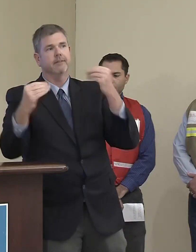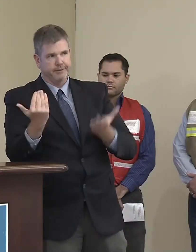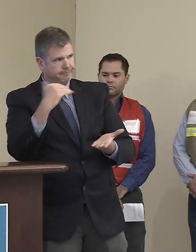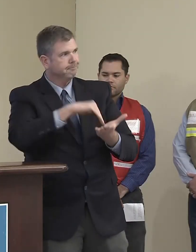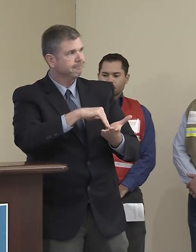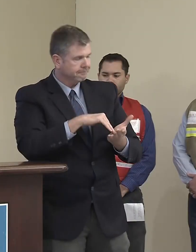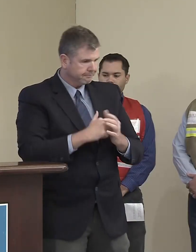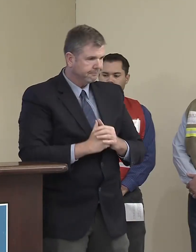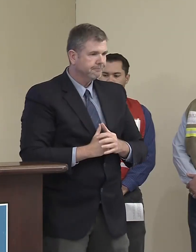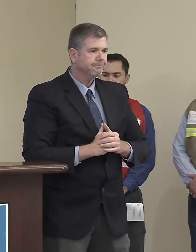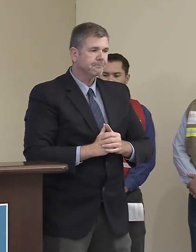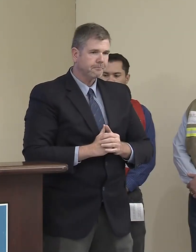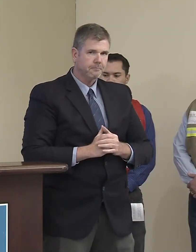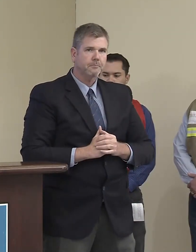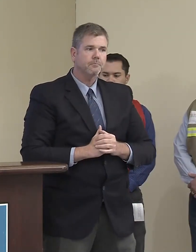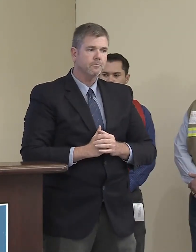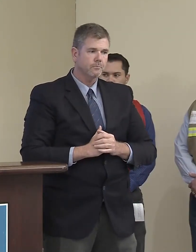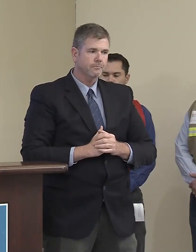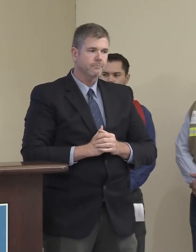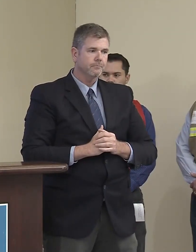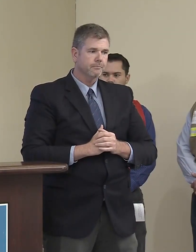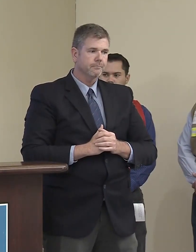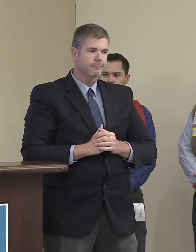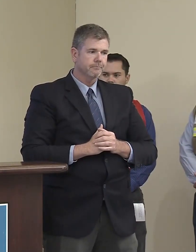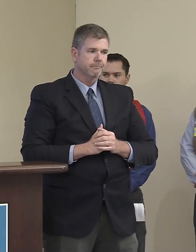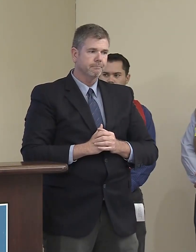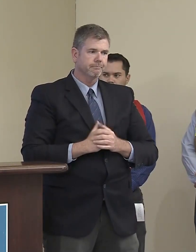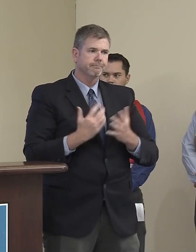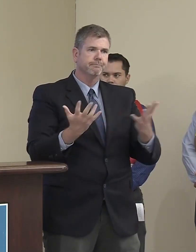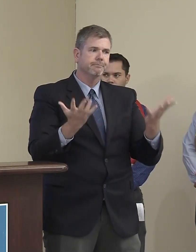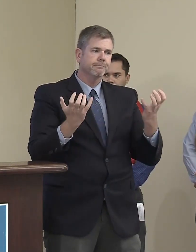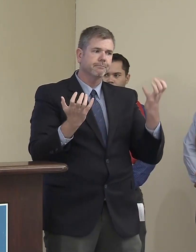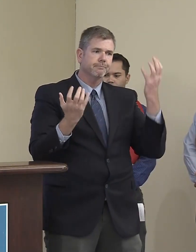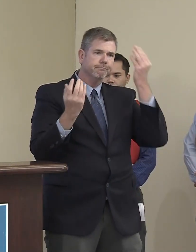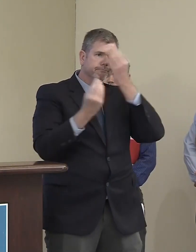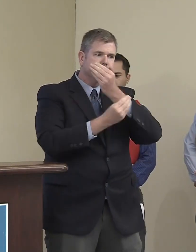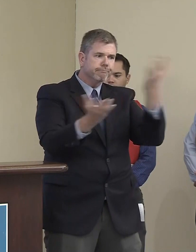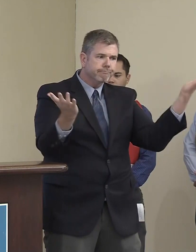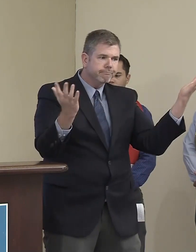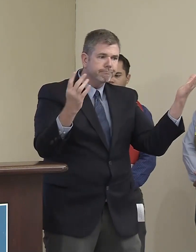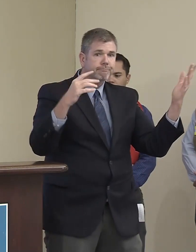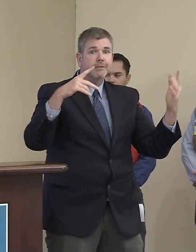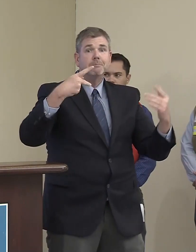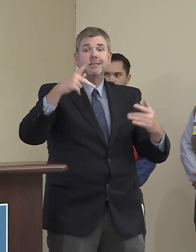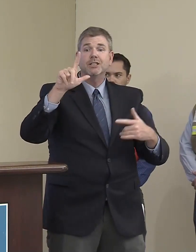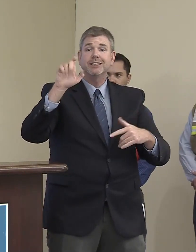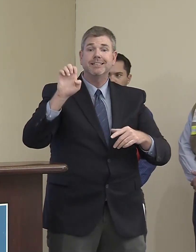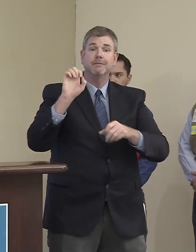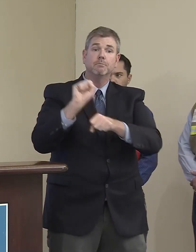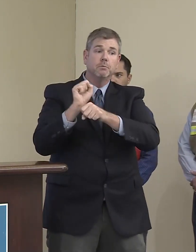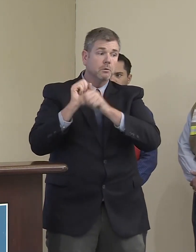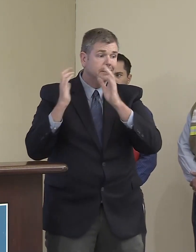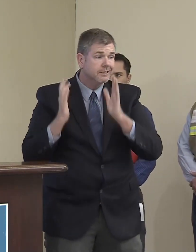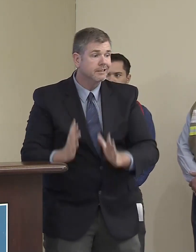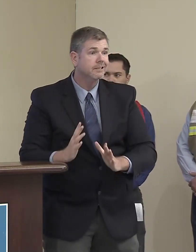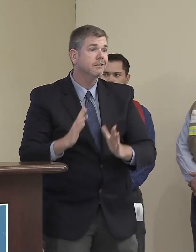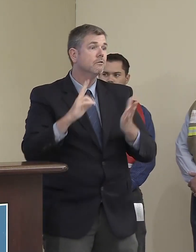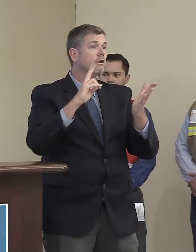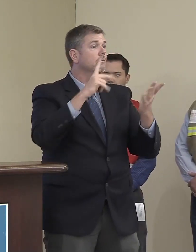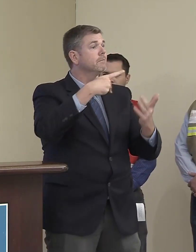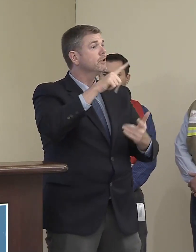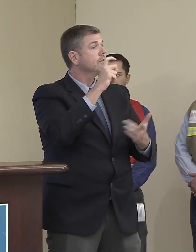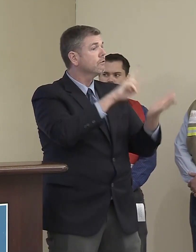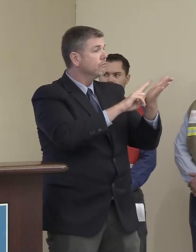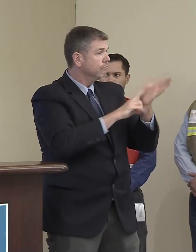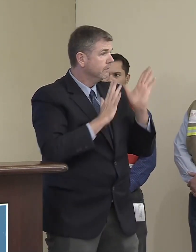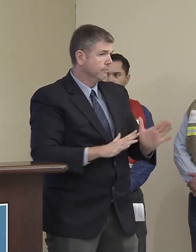Now I want to say something very important to the many thousands of PG&E employees and contractors who work hard every day and